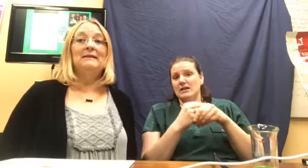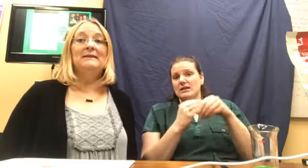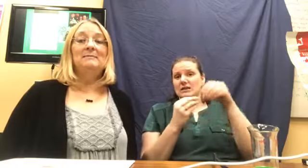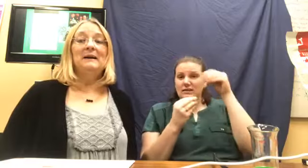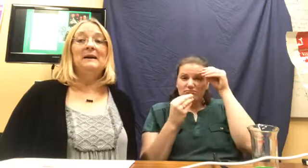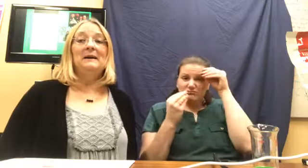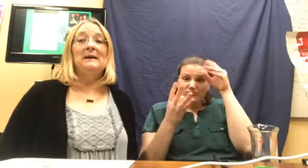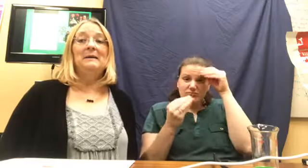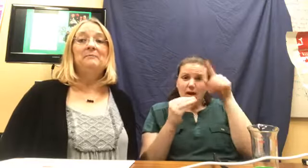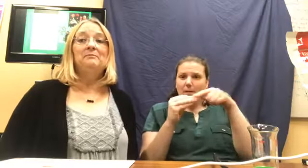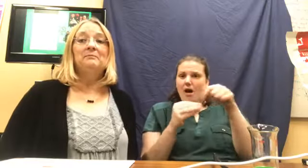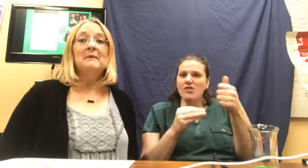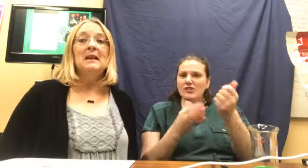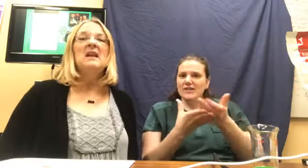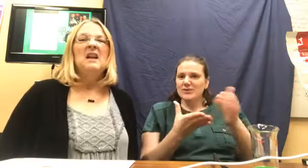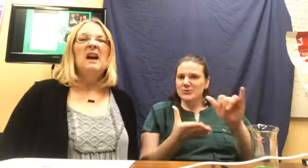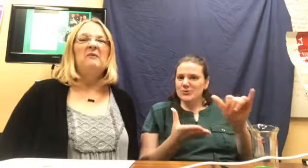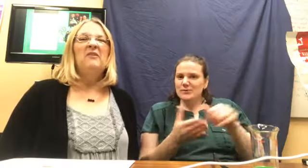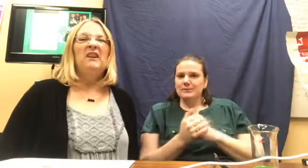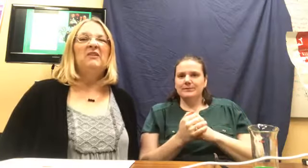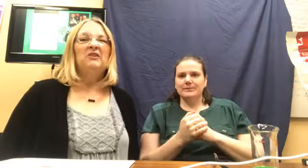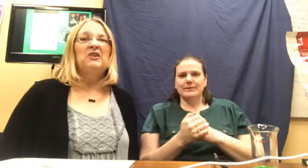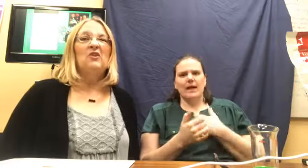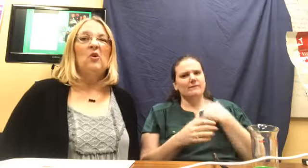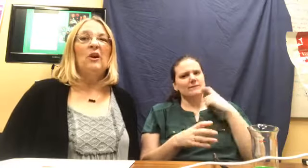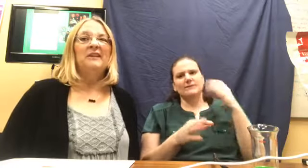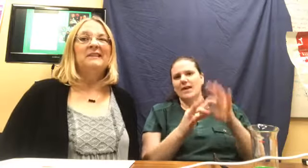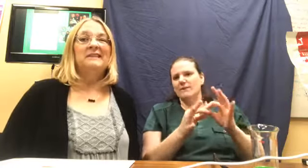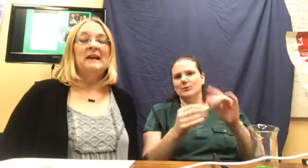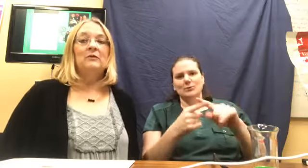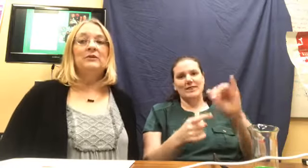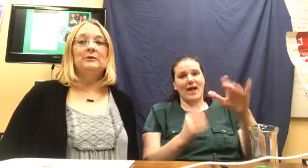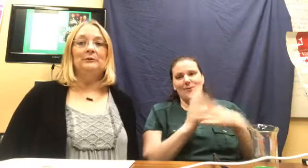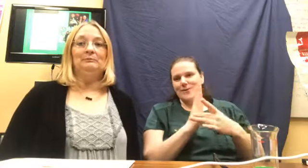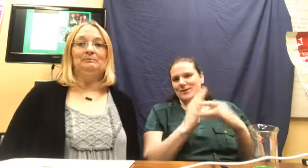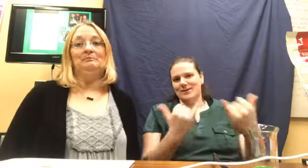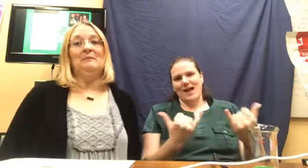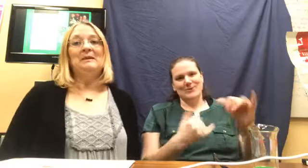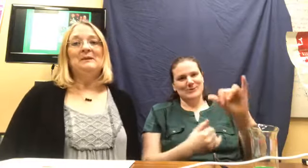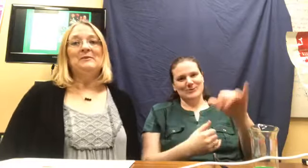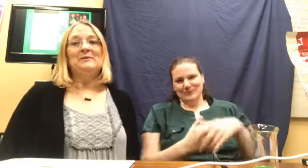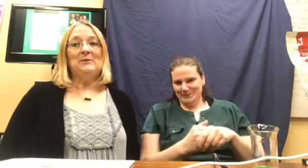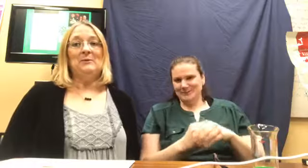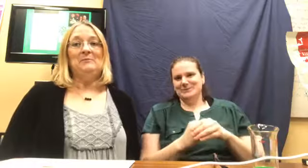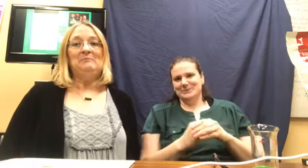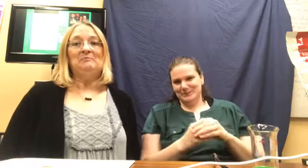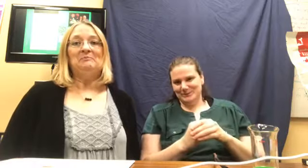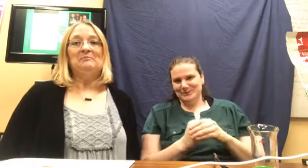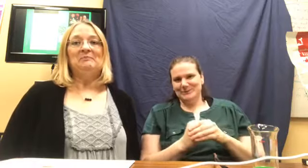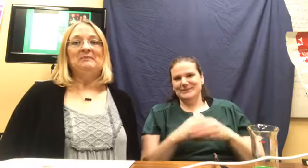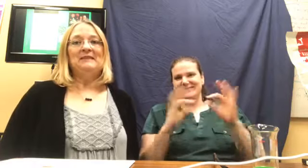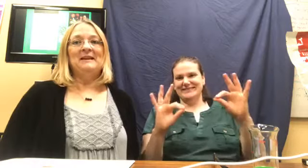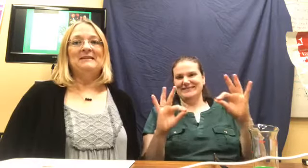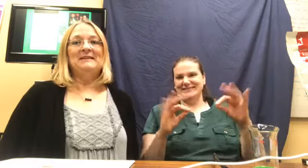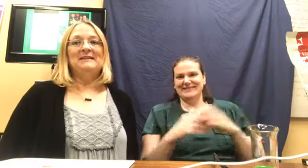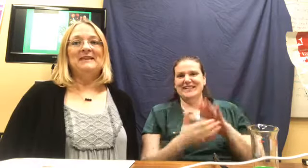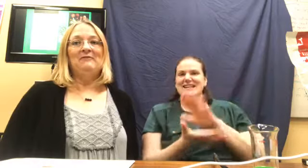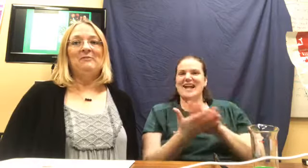but, um, I'm faithful to the oils now too. So, nice to see everybody